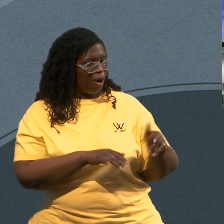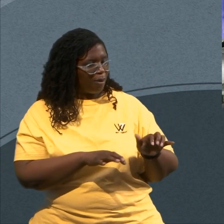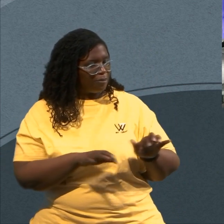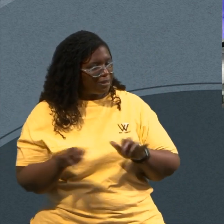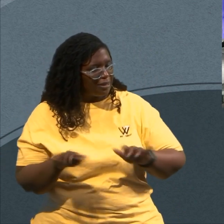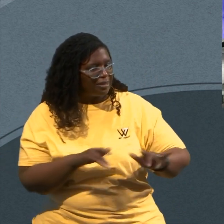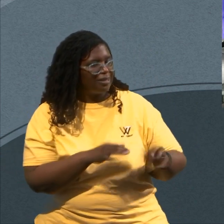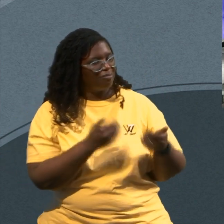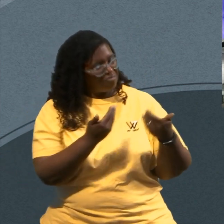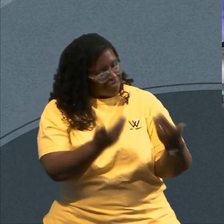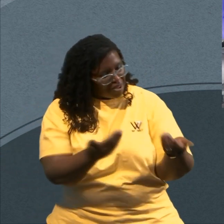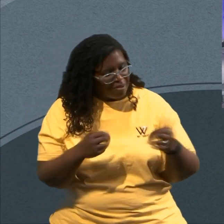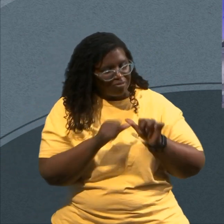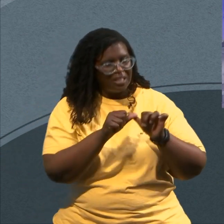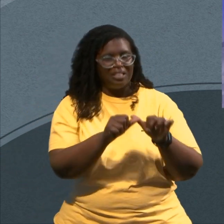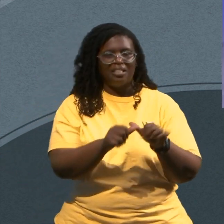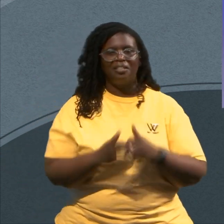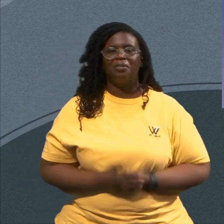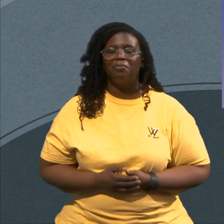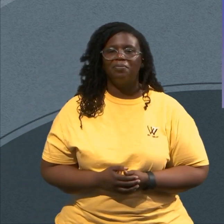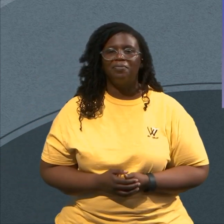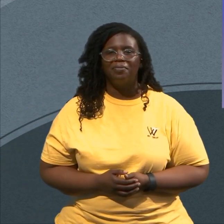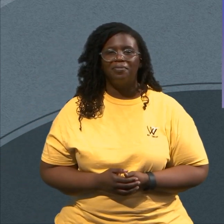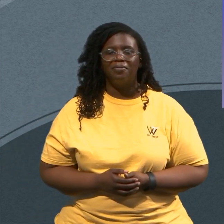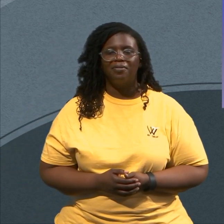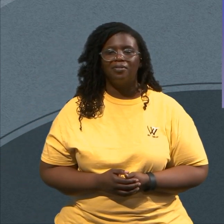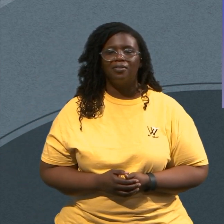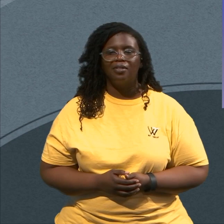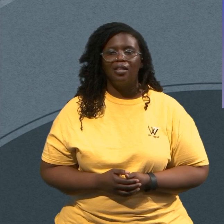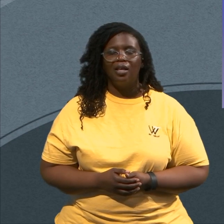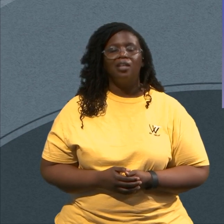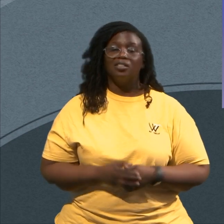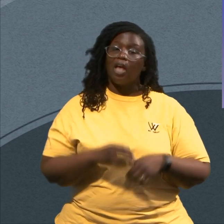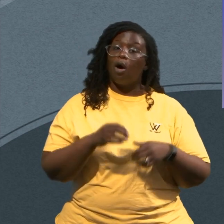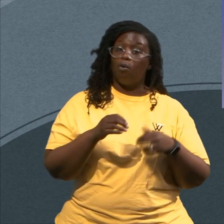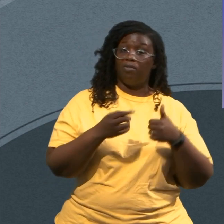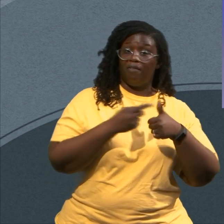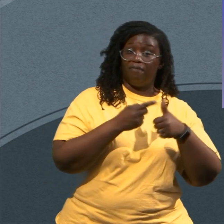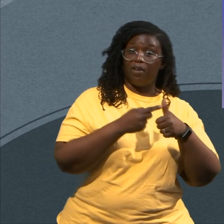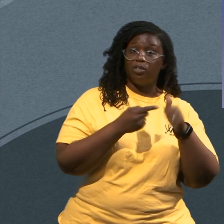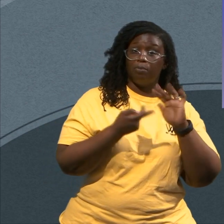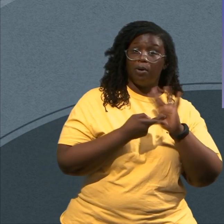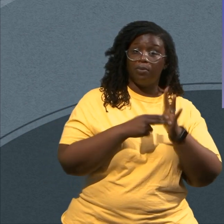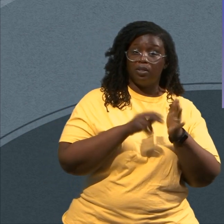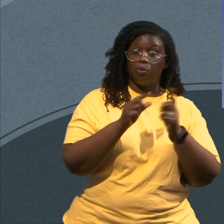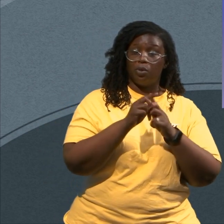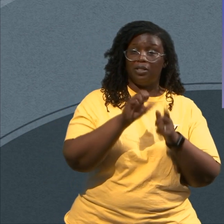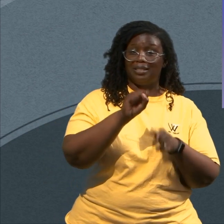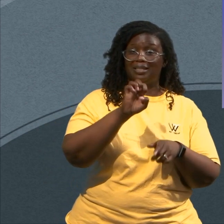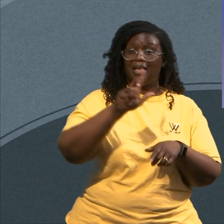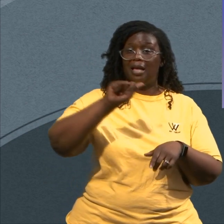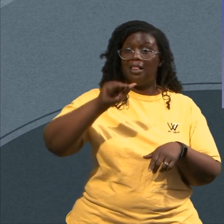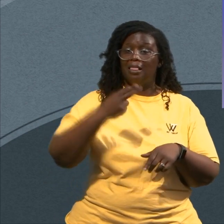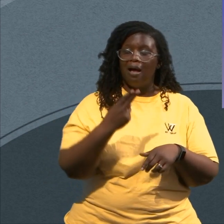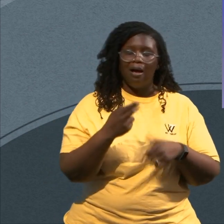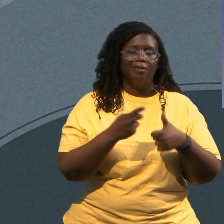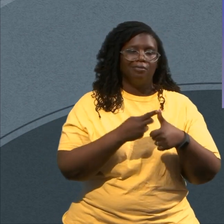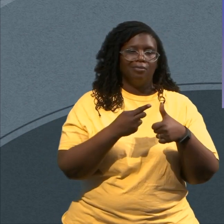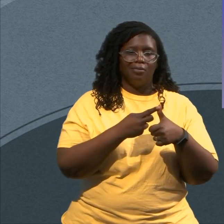interpretation So some would argue Stay close I'm going somewhere That it has A liturgical interpretation